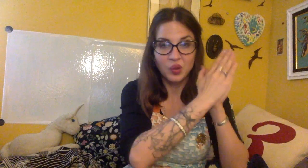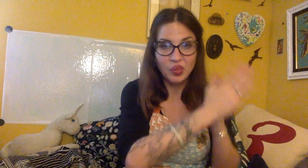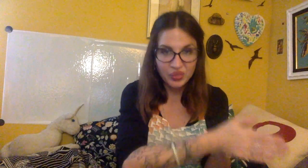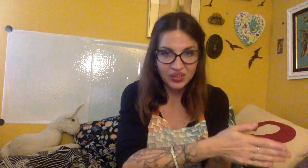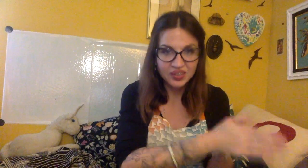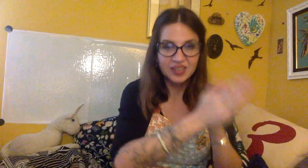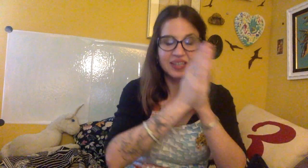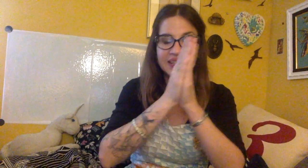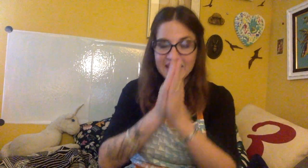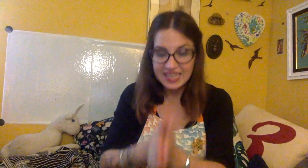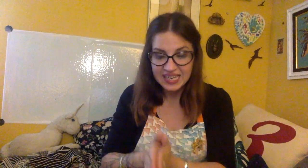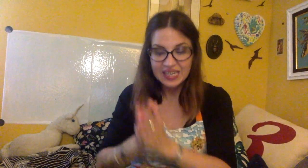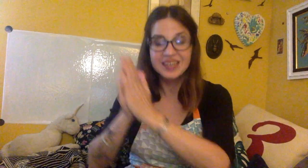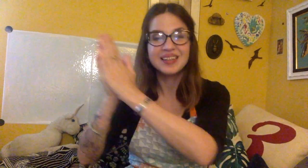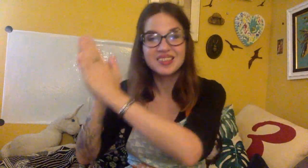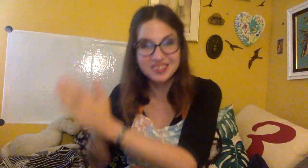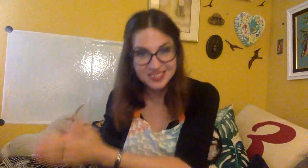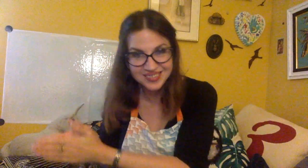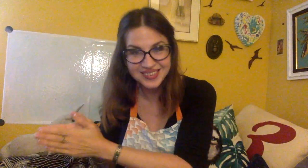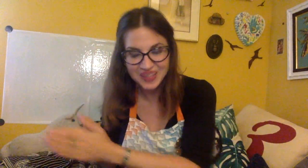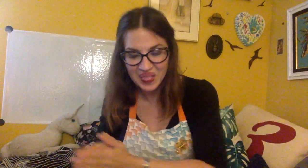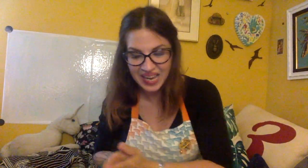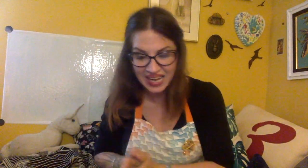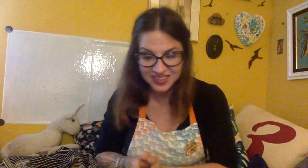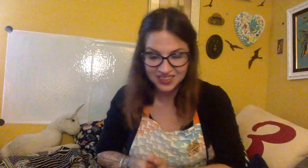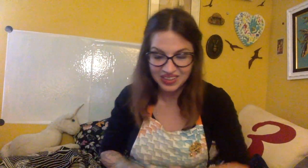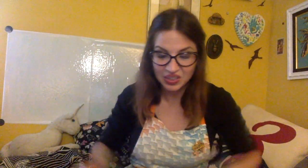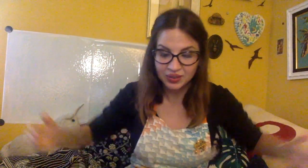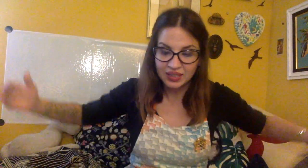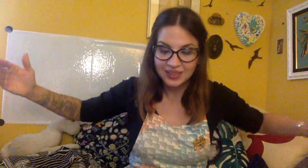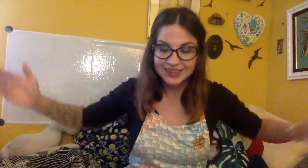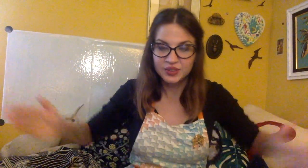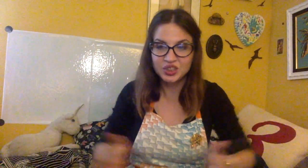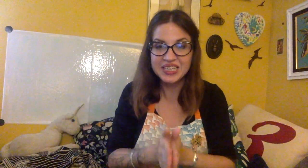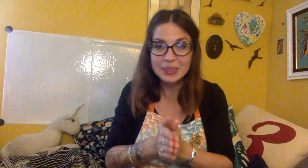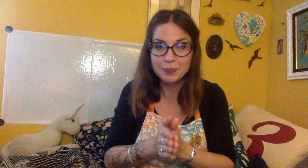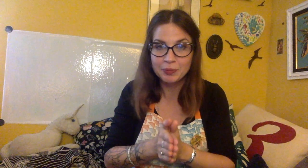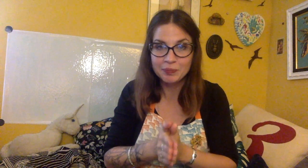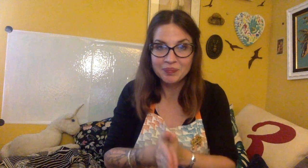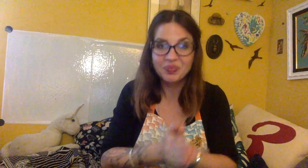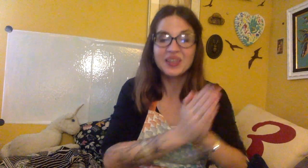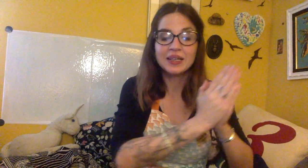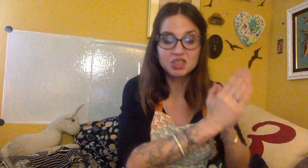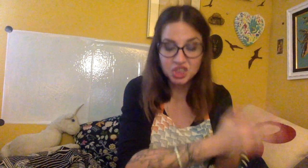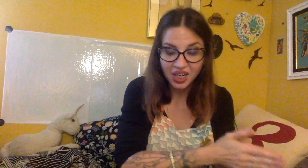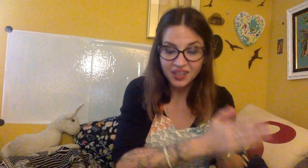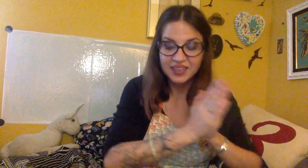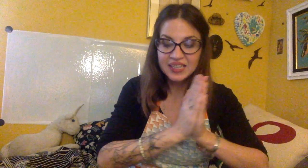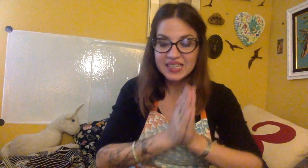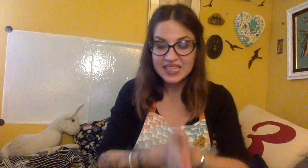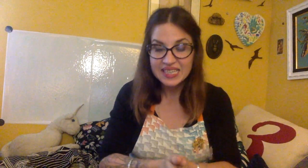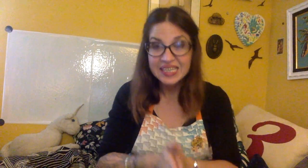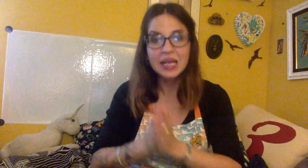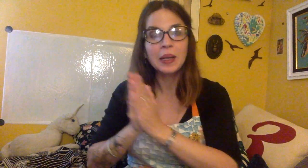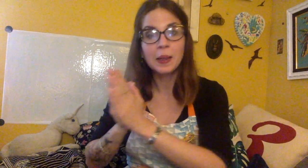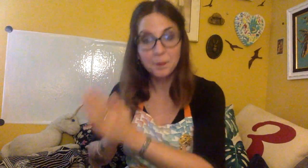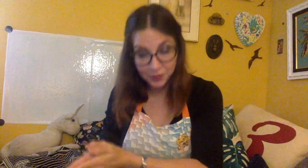Th. I. S. There you go. Cheap. Ch. E. P.